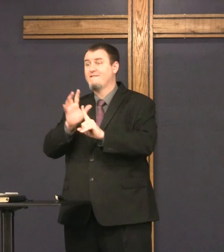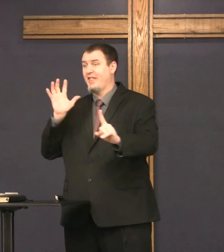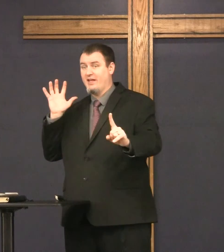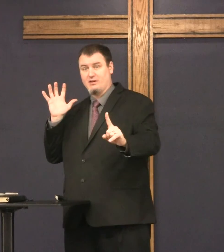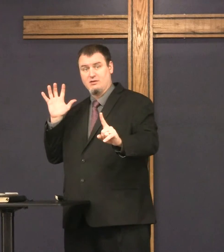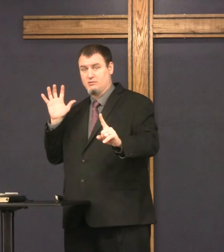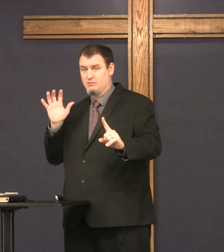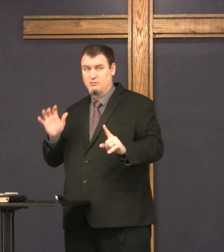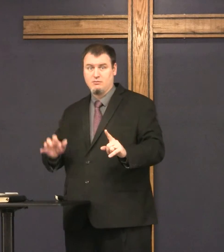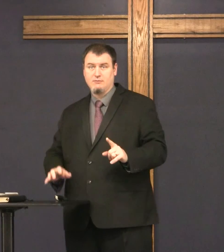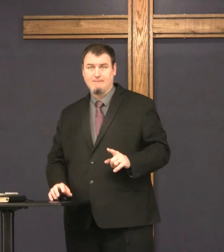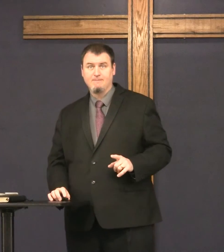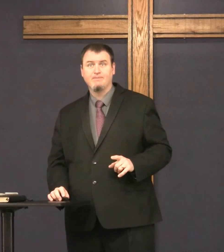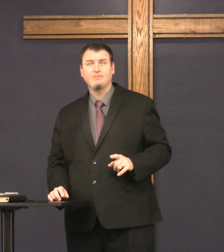all of them play.